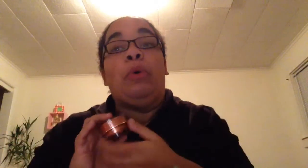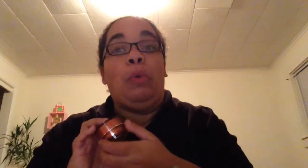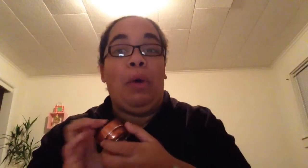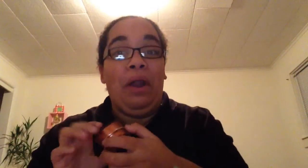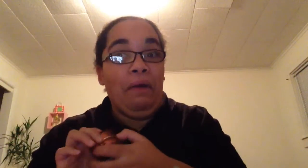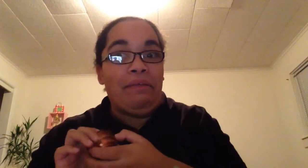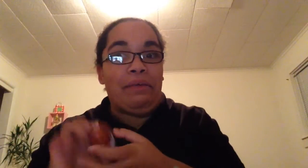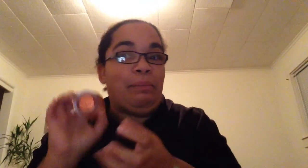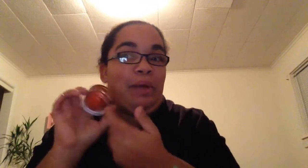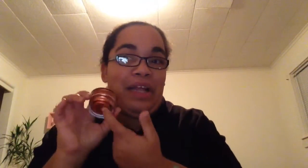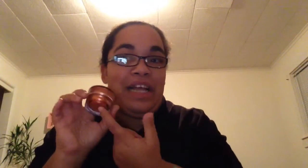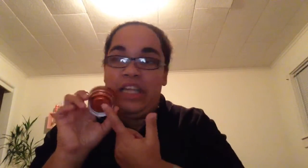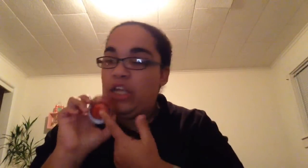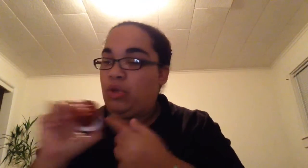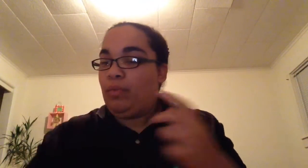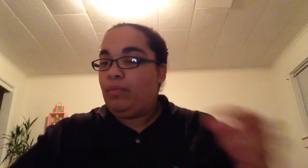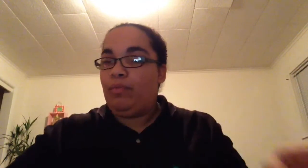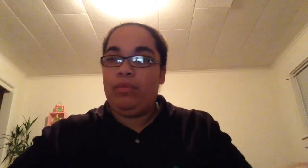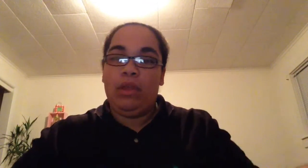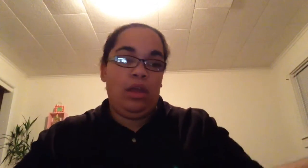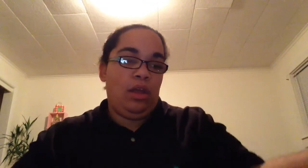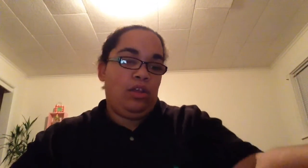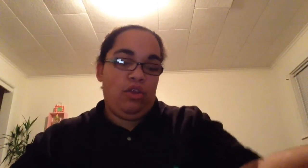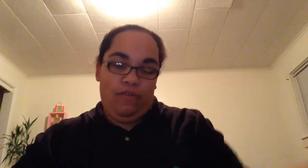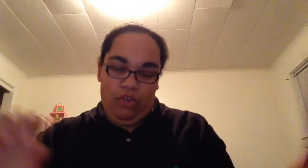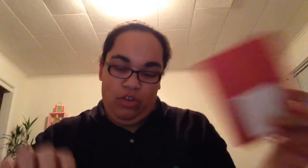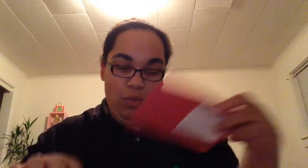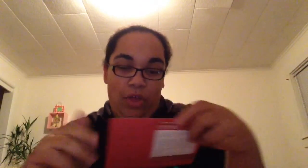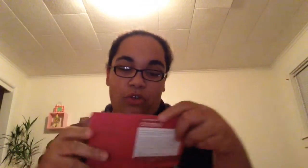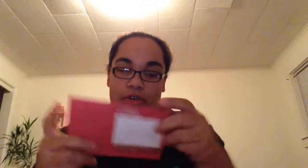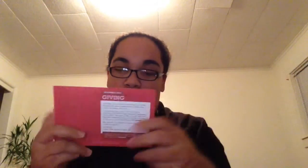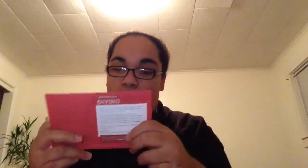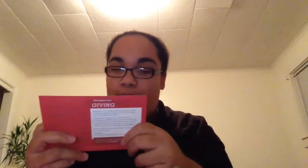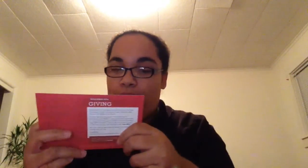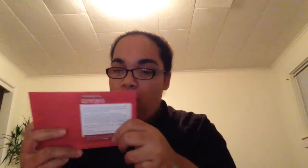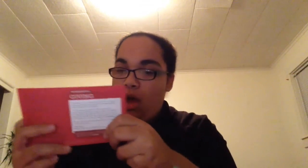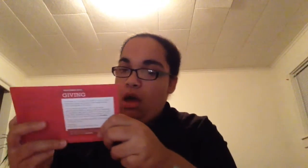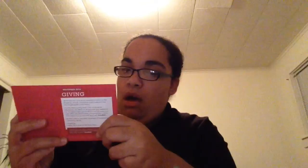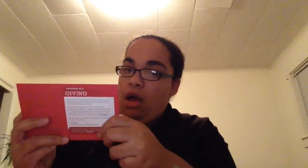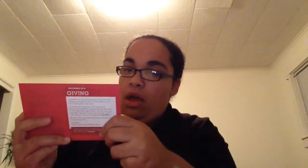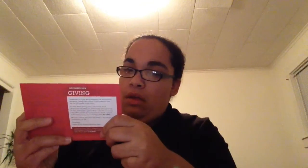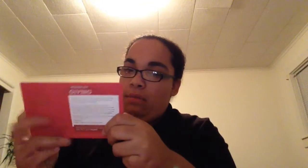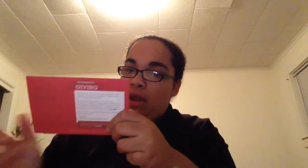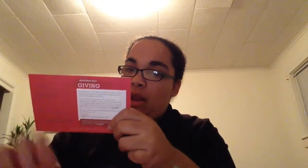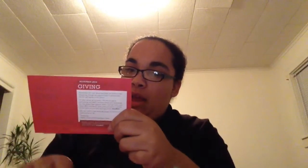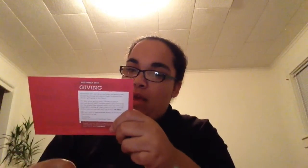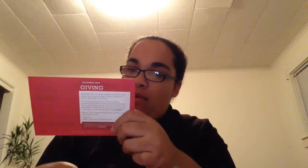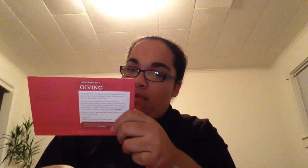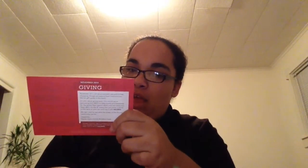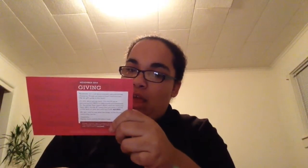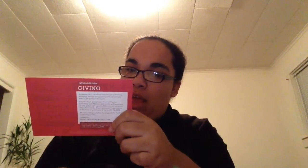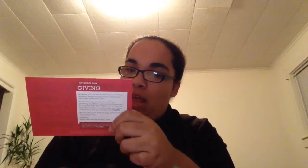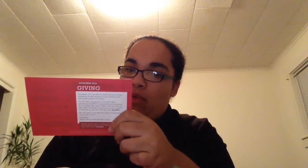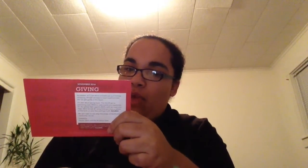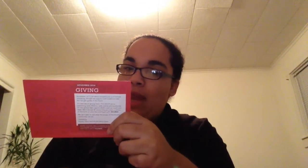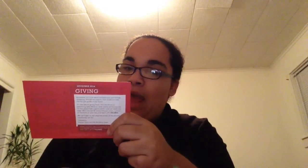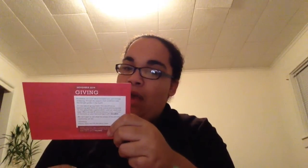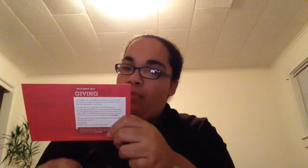whatever but it's cute it's good for this weather too um and then I have a green apple